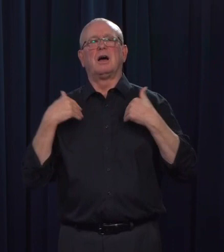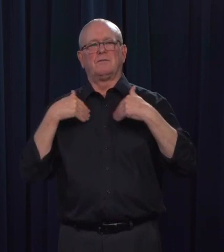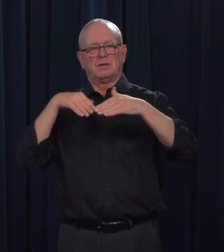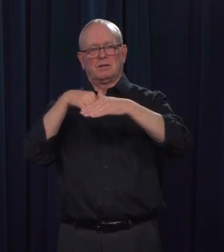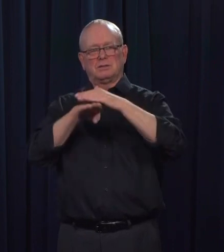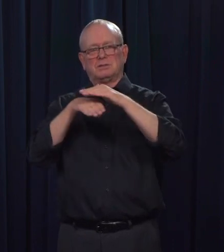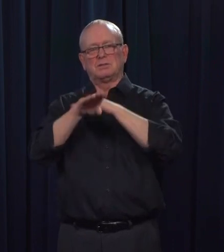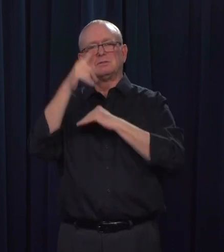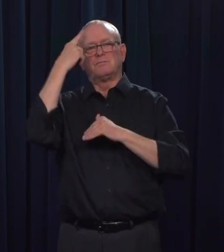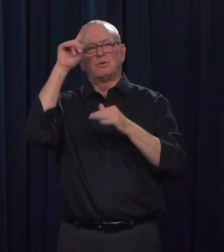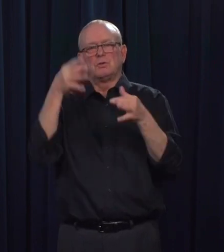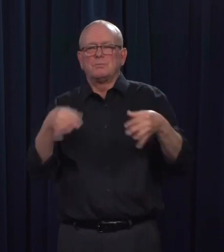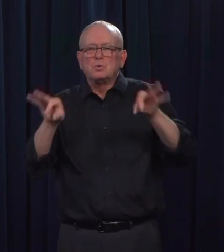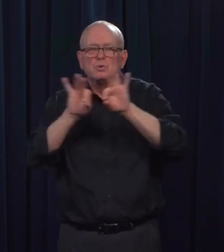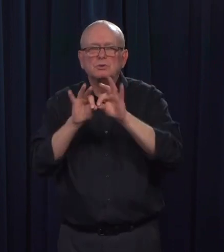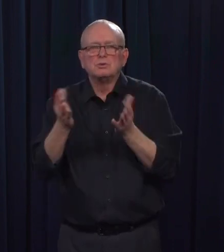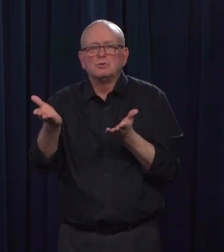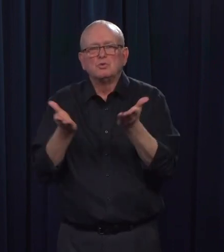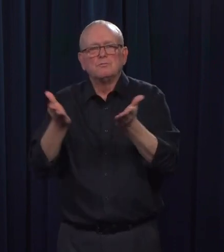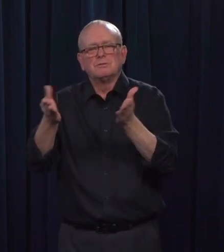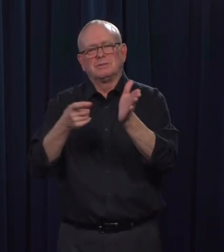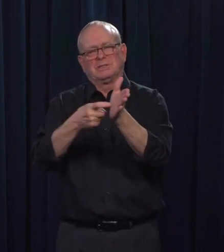And be happy to take any questions.